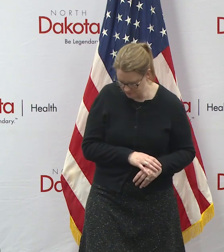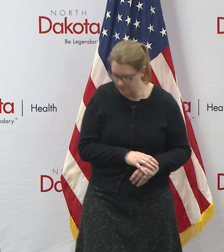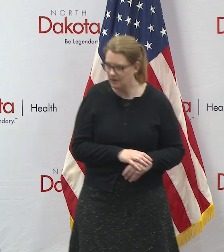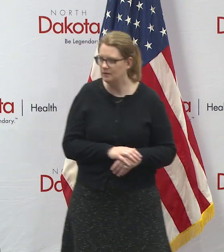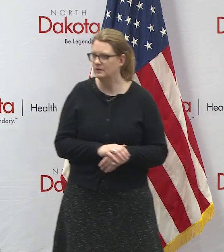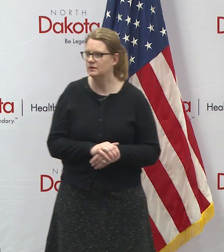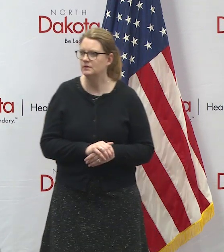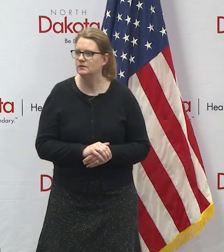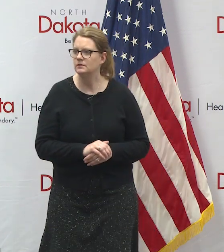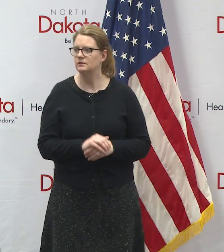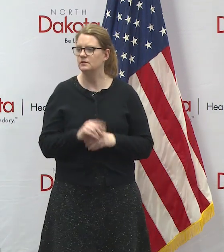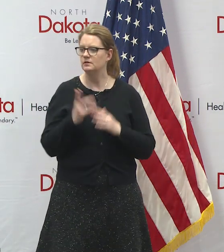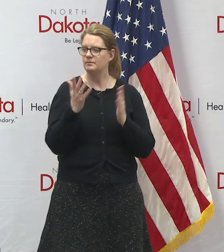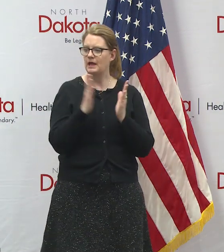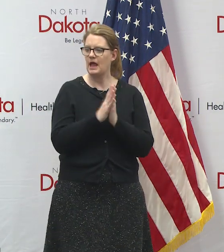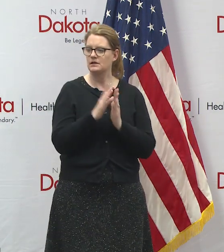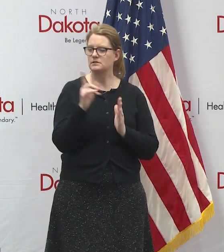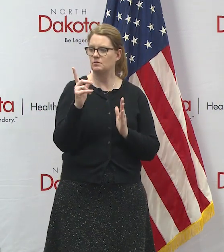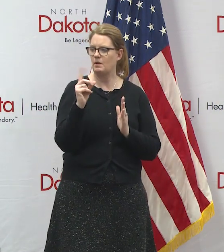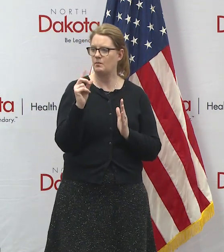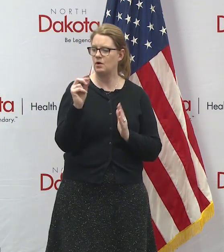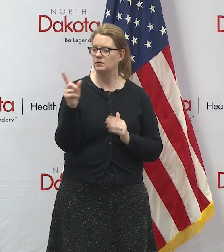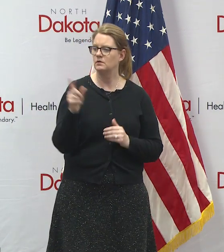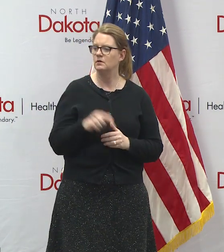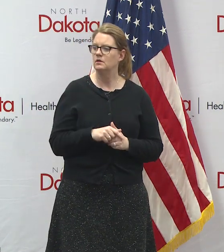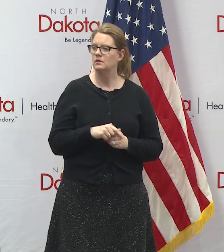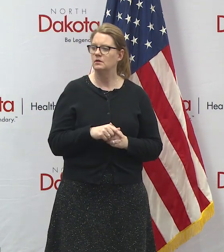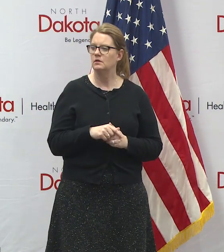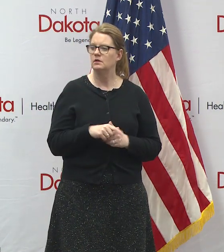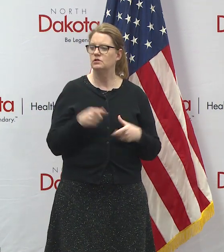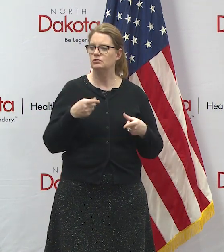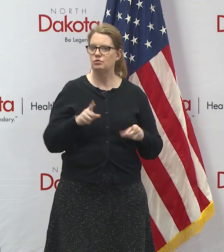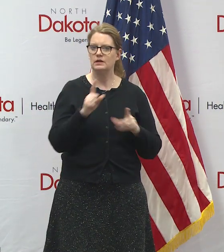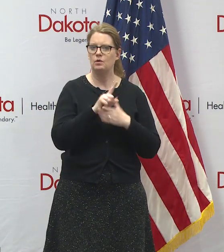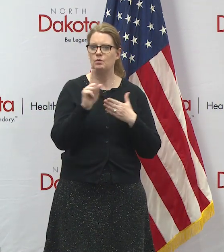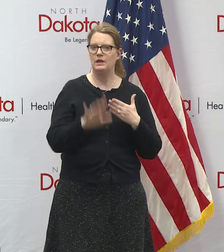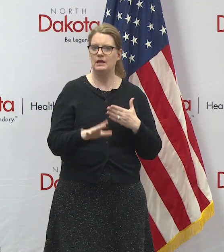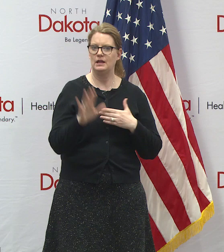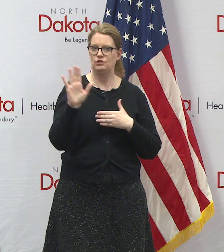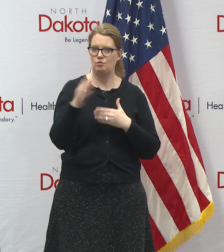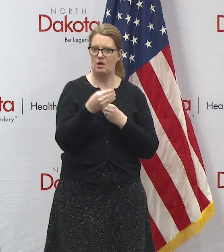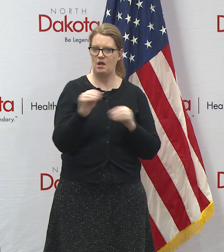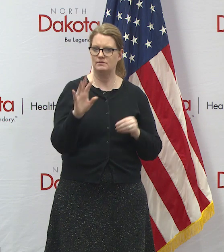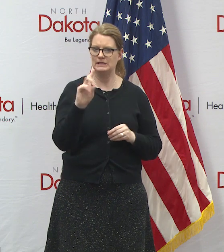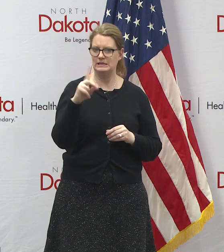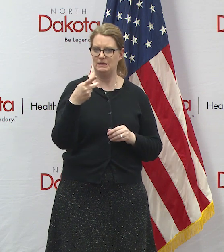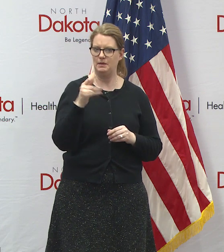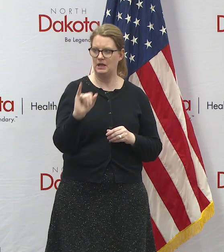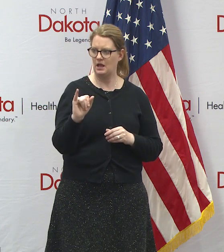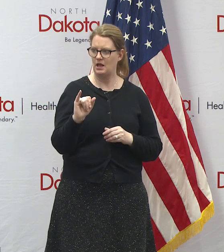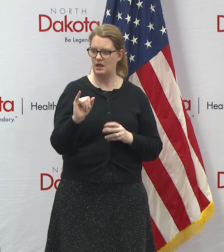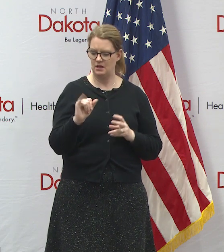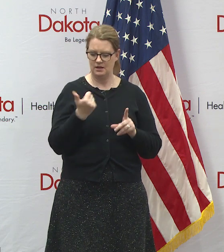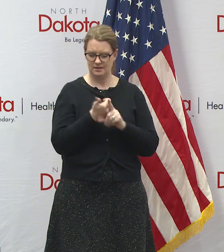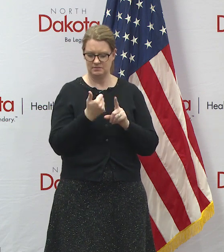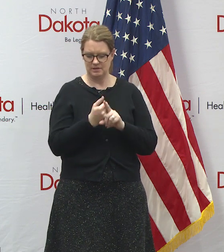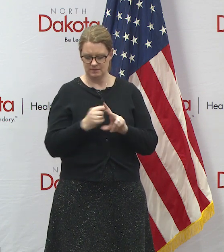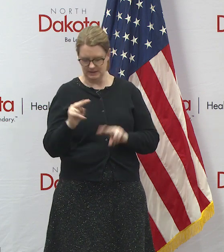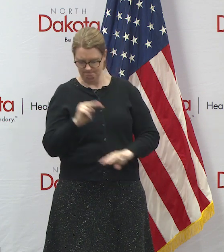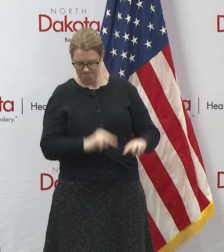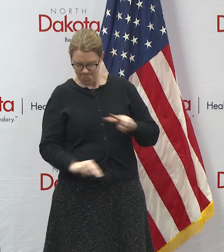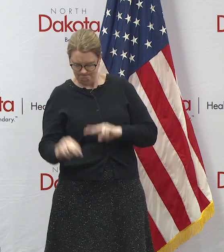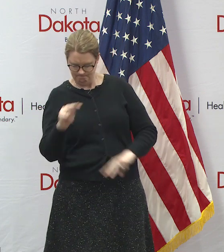we're to ask for more governor um over the weekend your office and dpi will be evaluating a lot of distance education